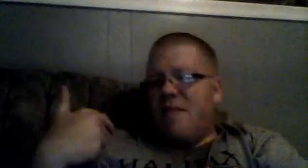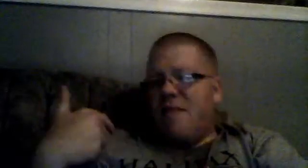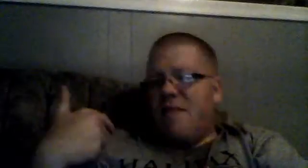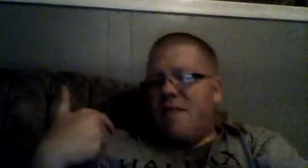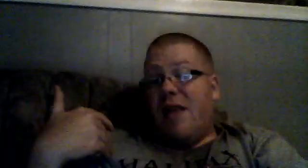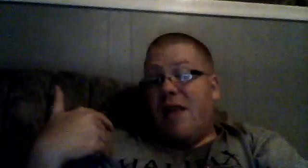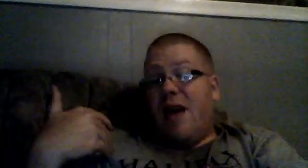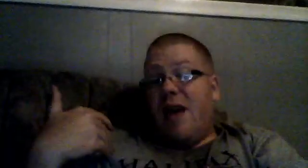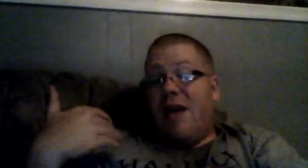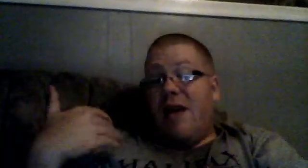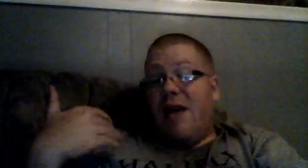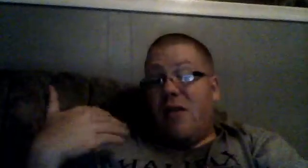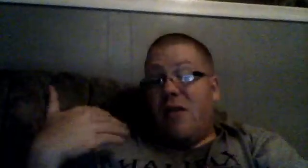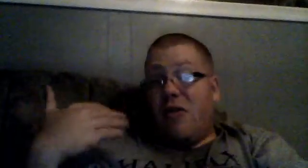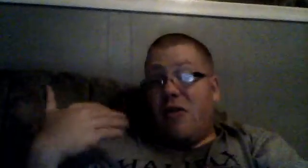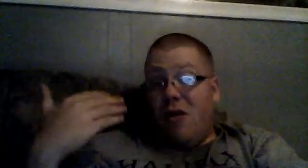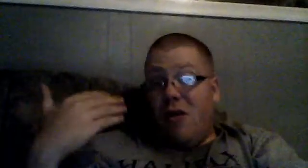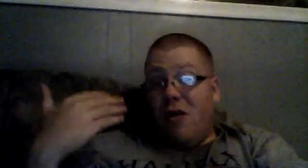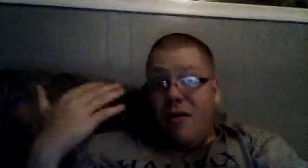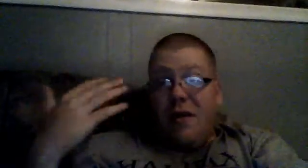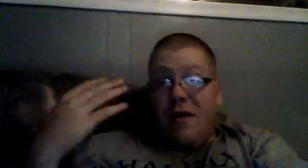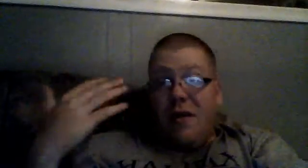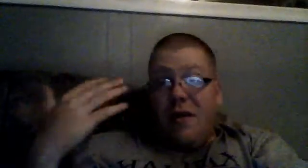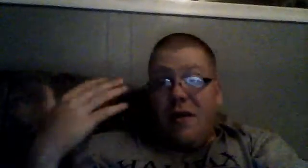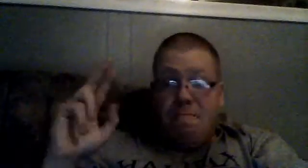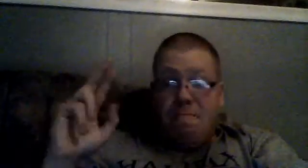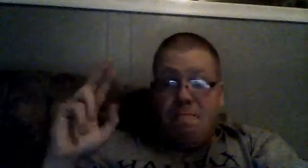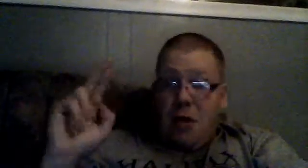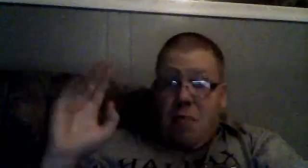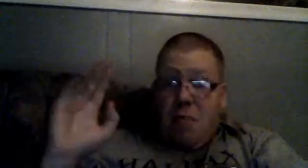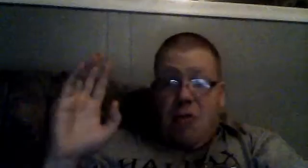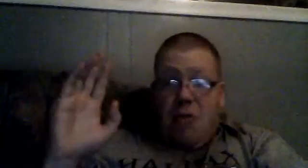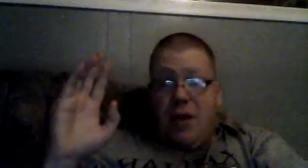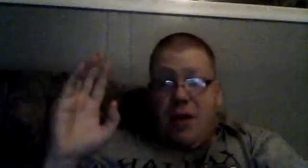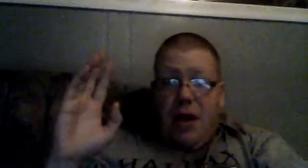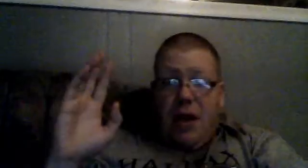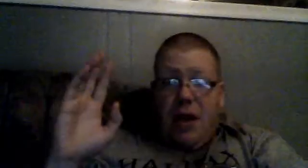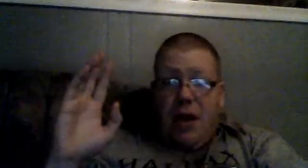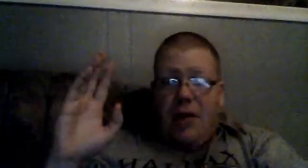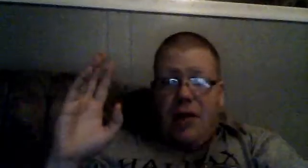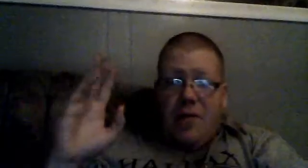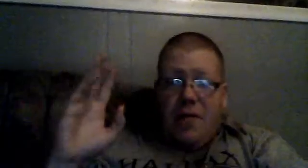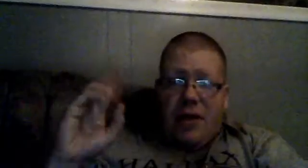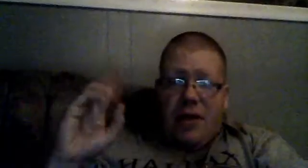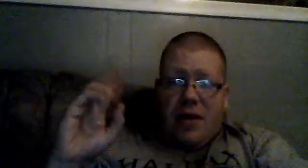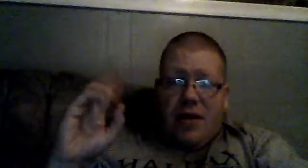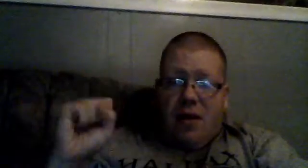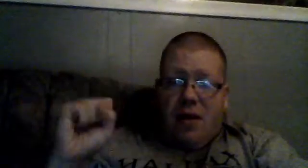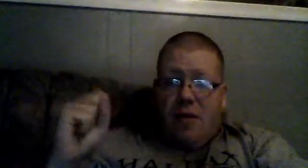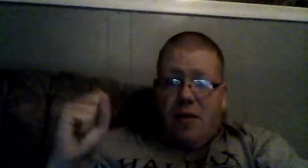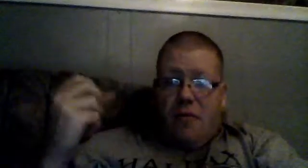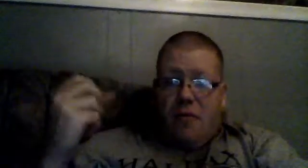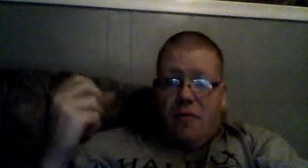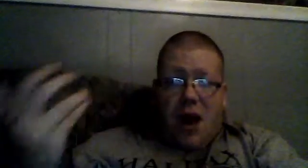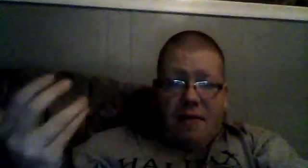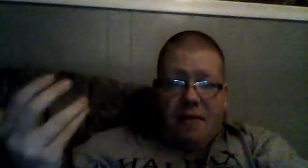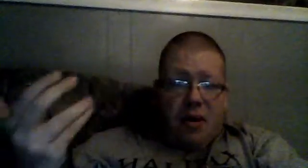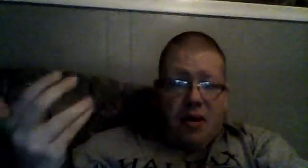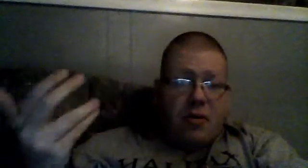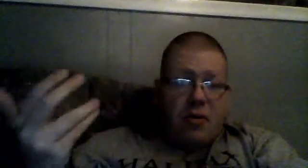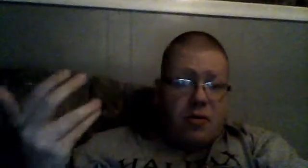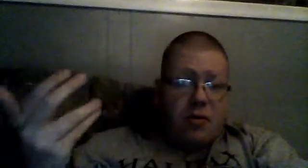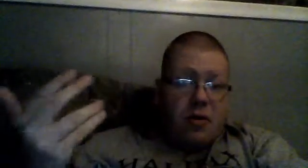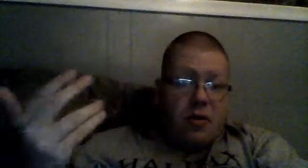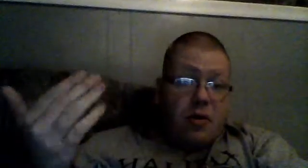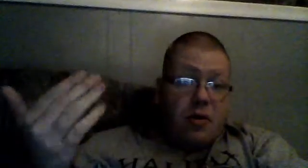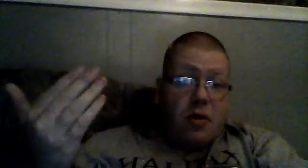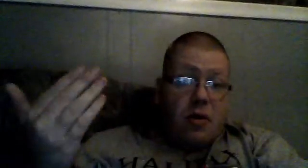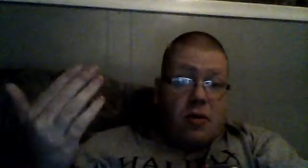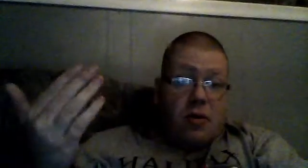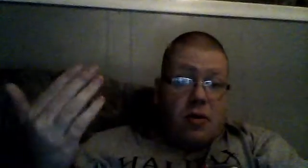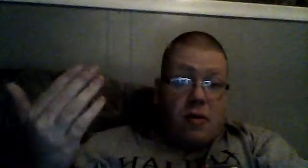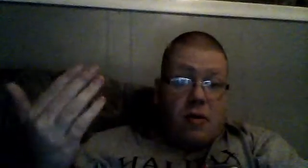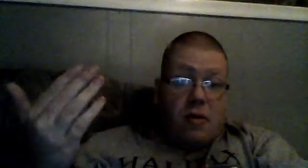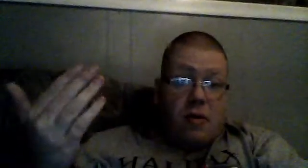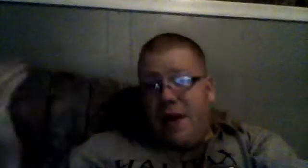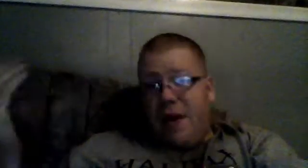sure, some of these big name celebrities are why the other big